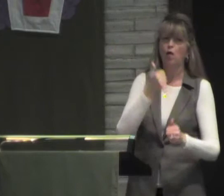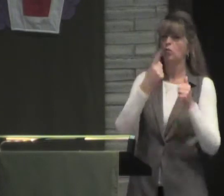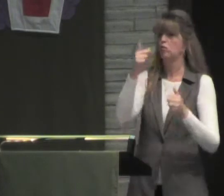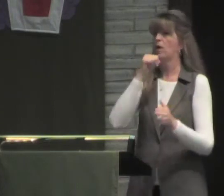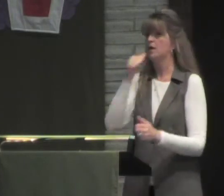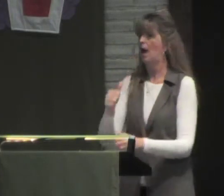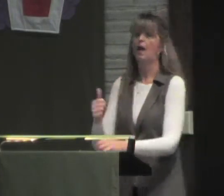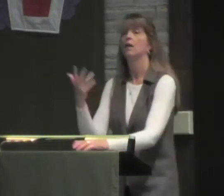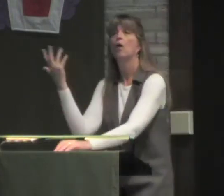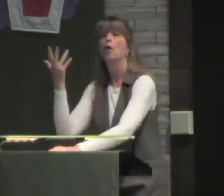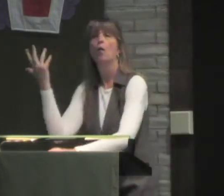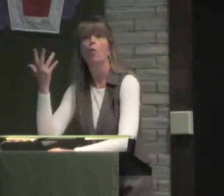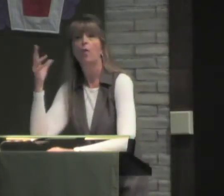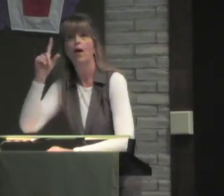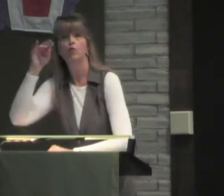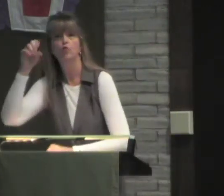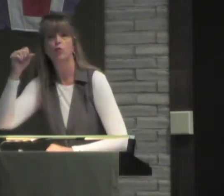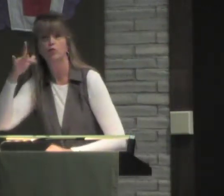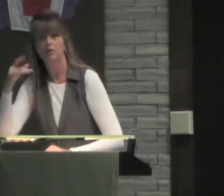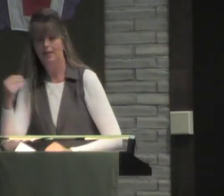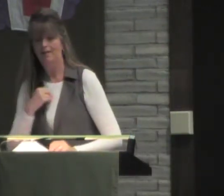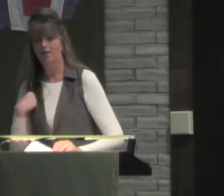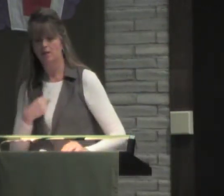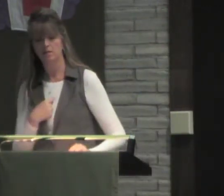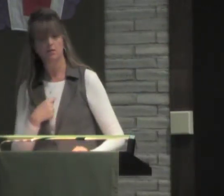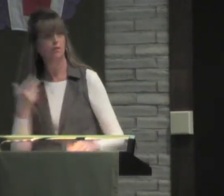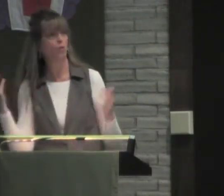conclude which scriptures to follow and which ones not to.